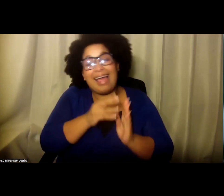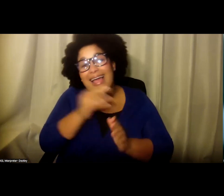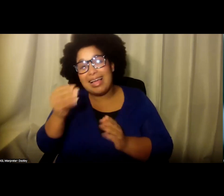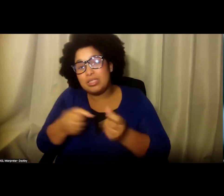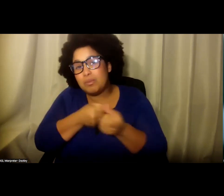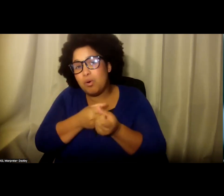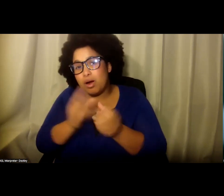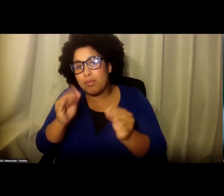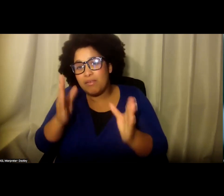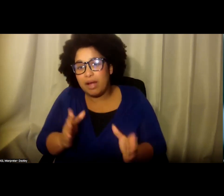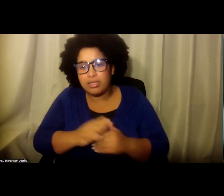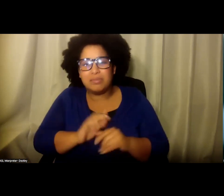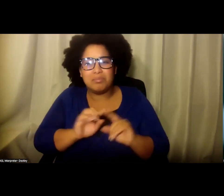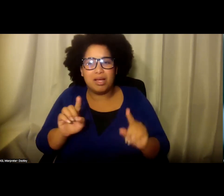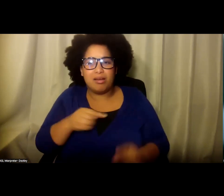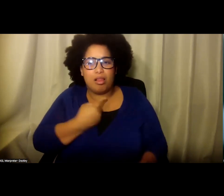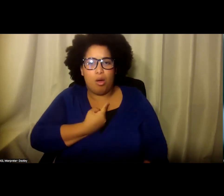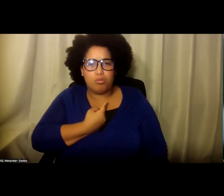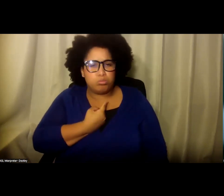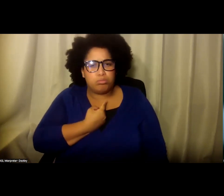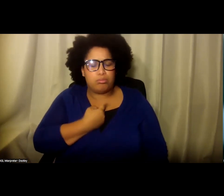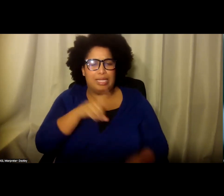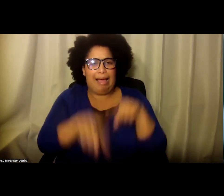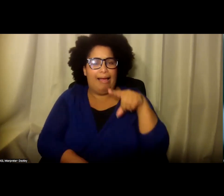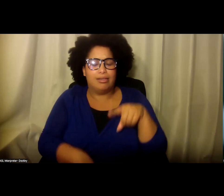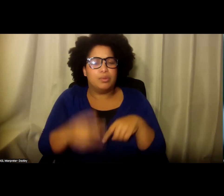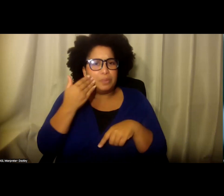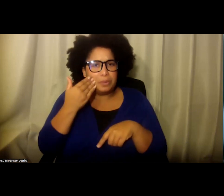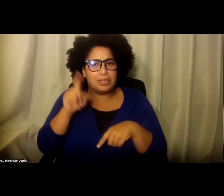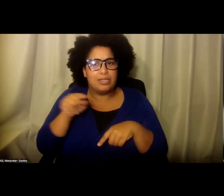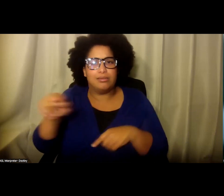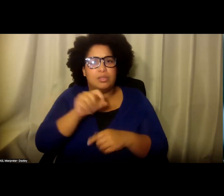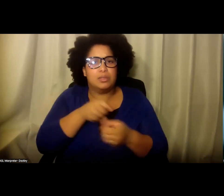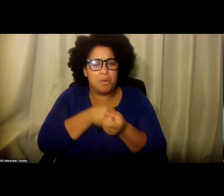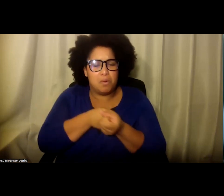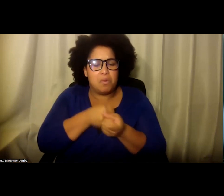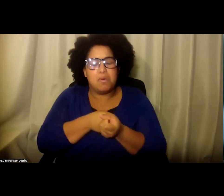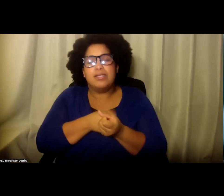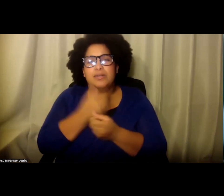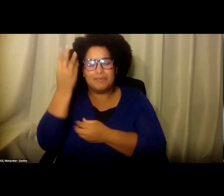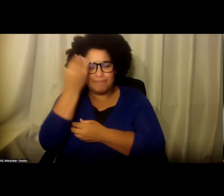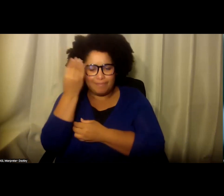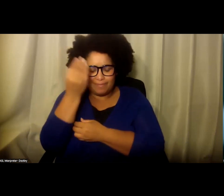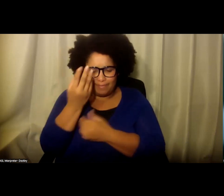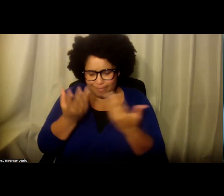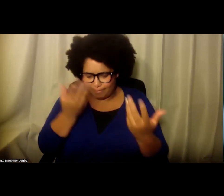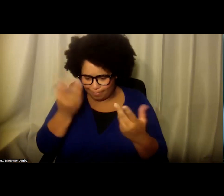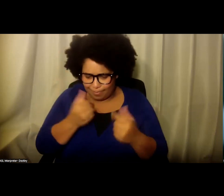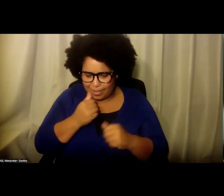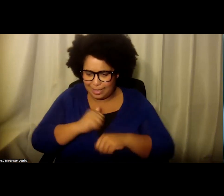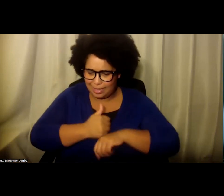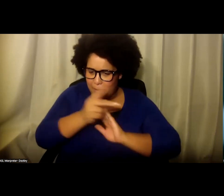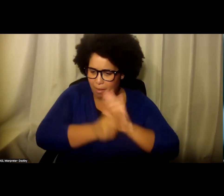And, but we knew we couldn't do it alone. When we were looking at ways to be able to kind of make policy